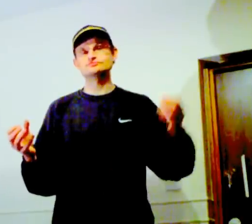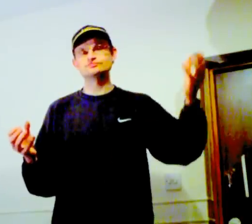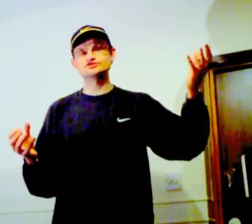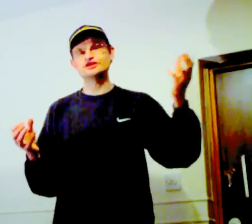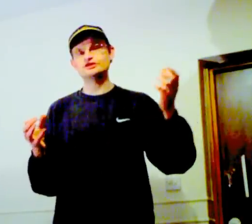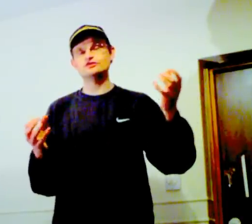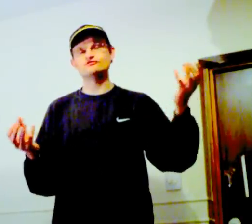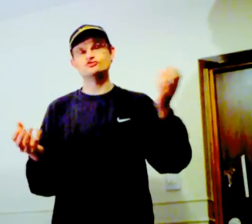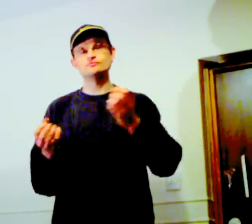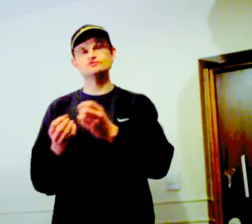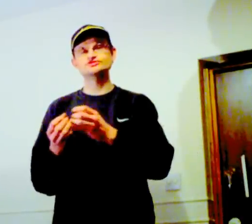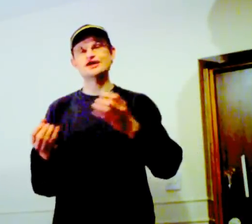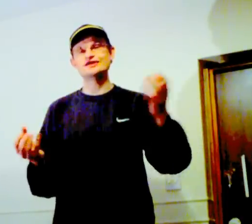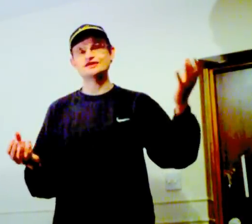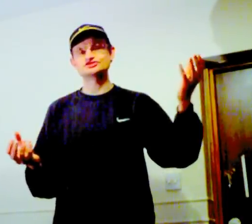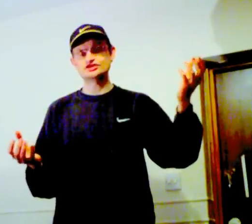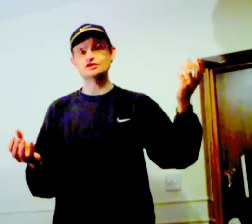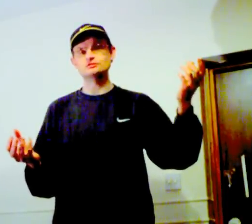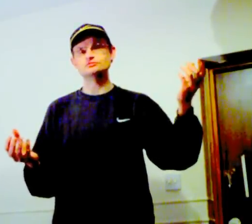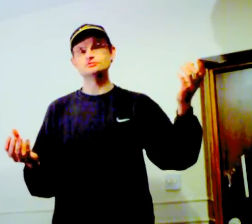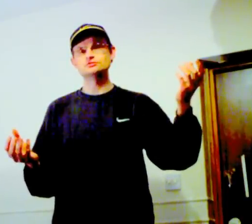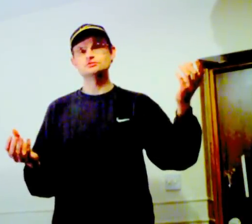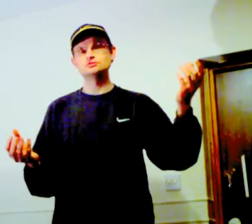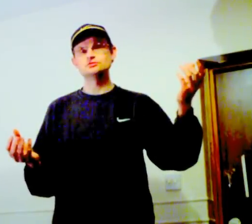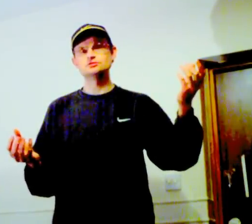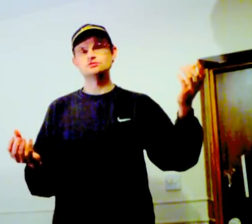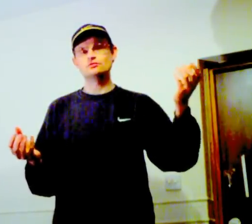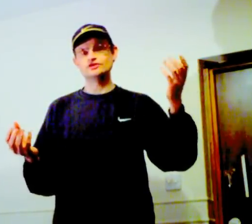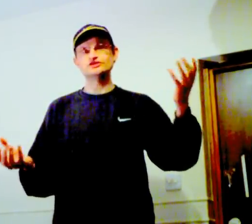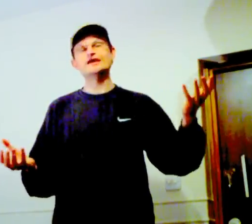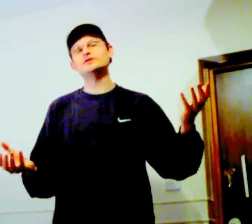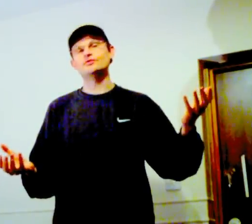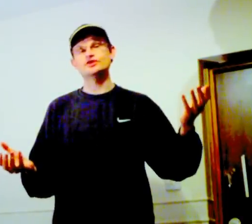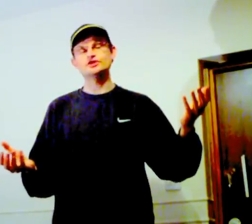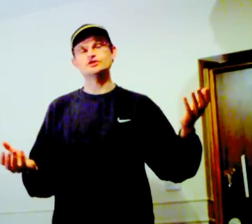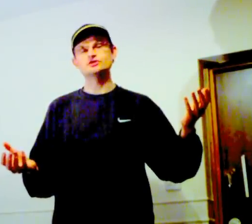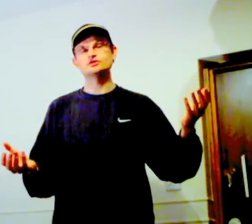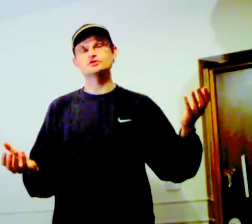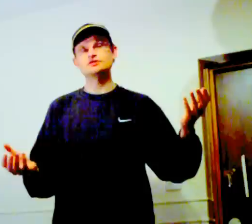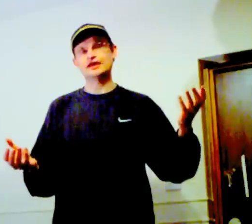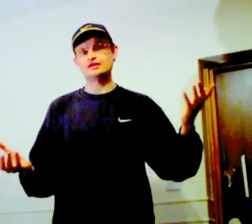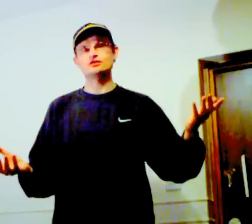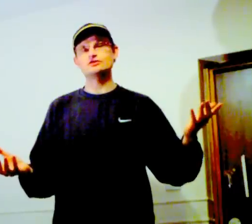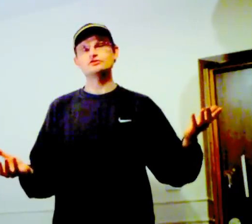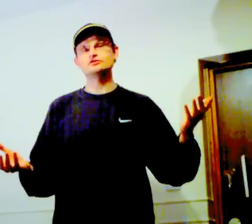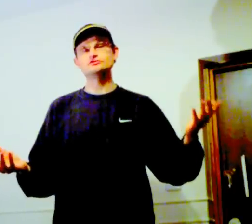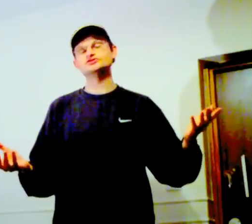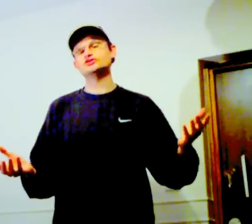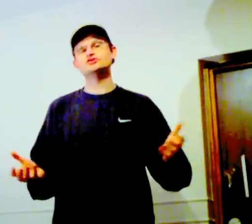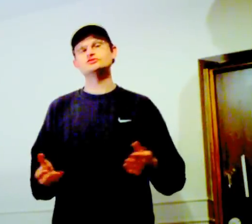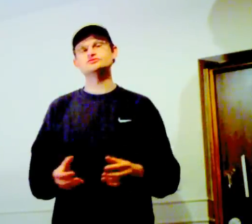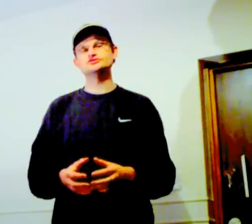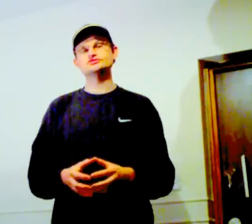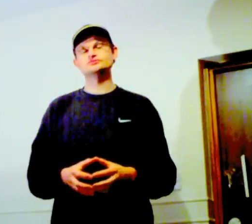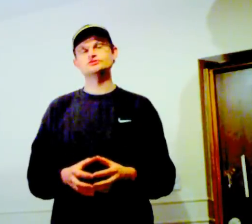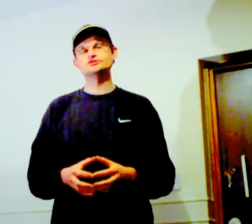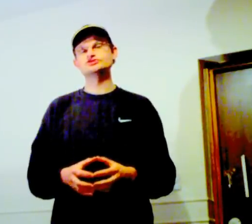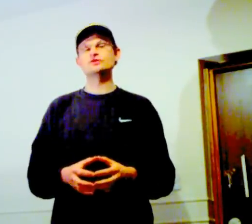particular form of psychic skill, which anybody can learn to use. Some